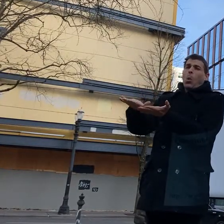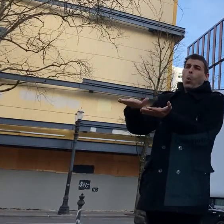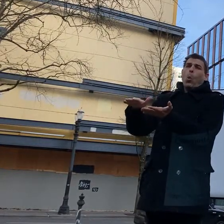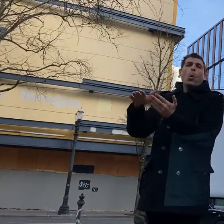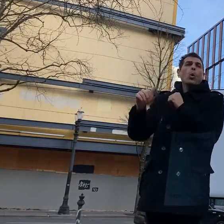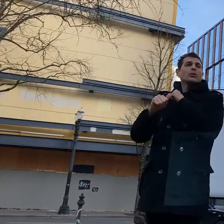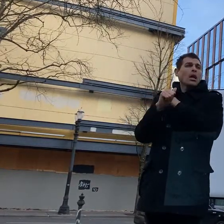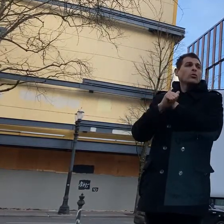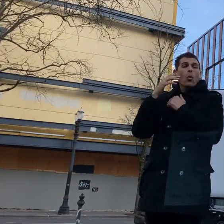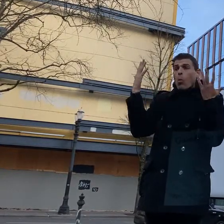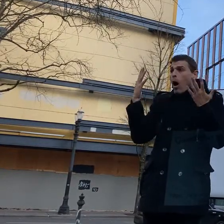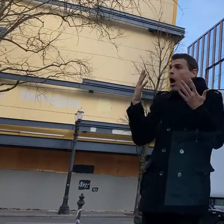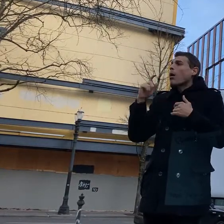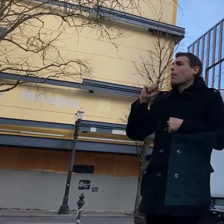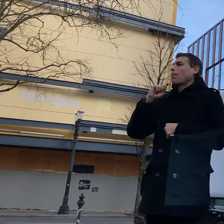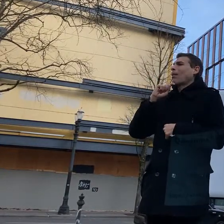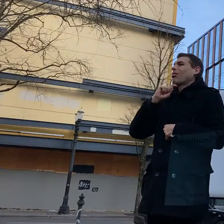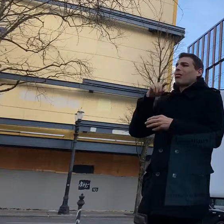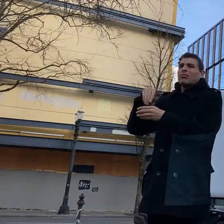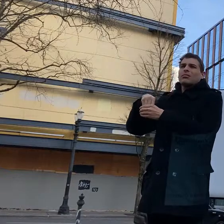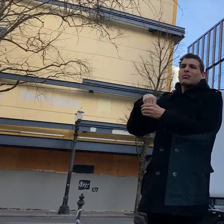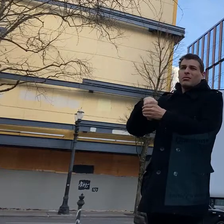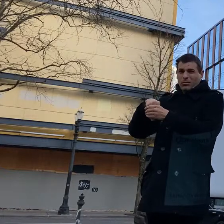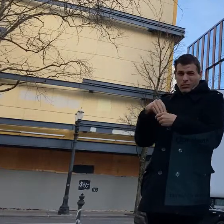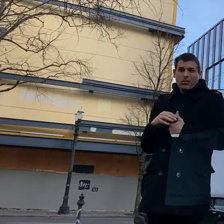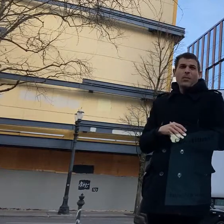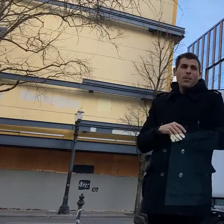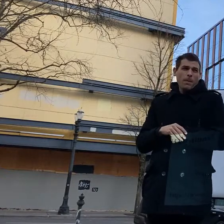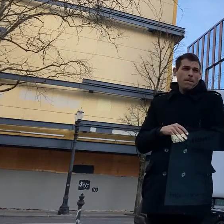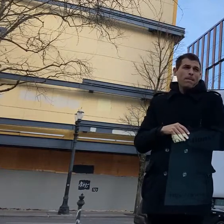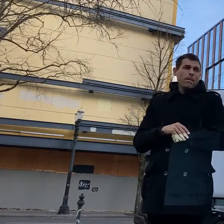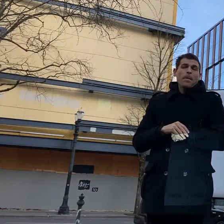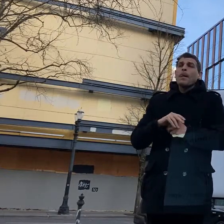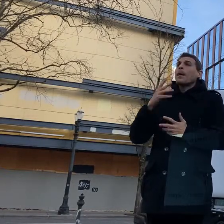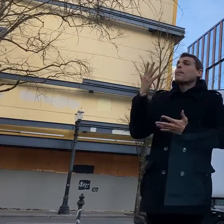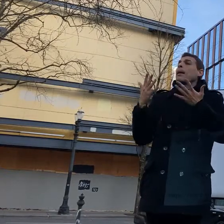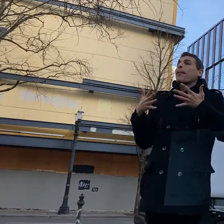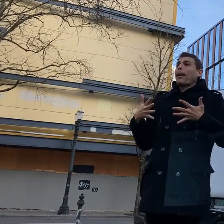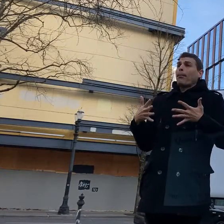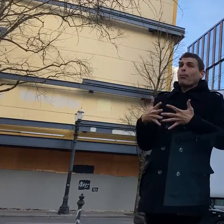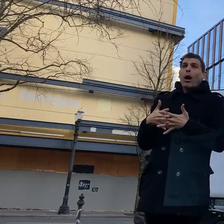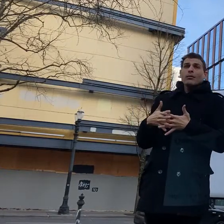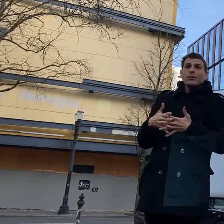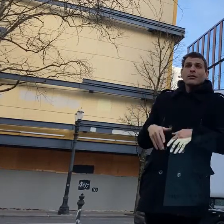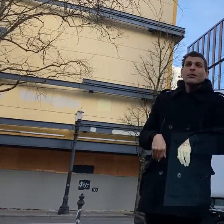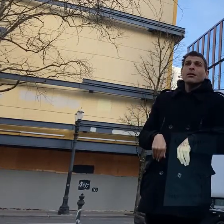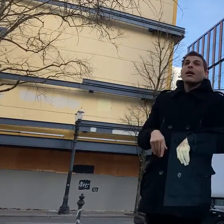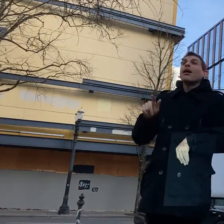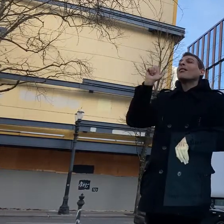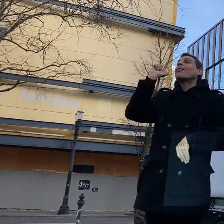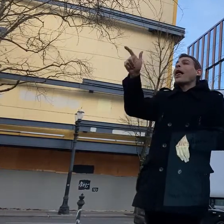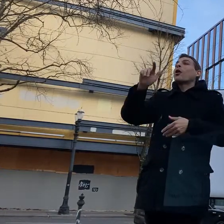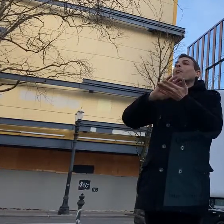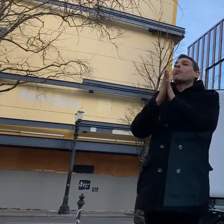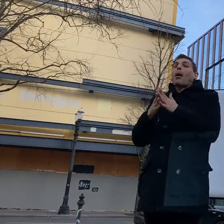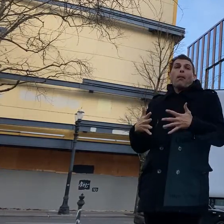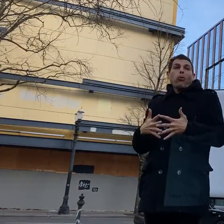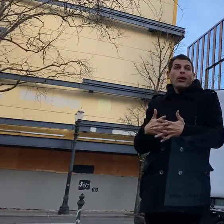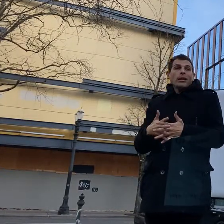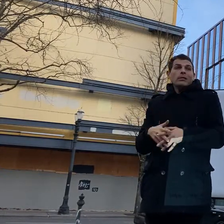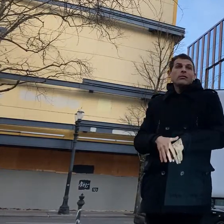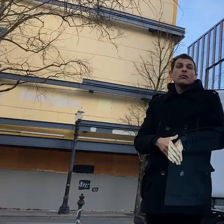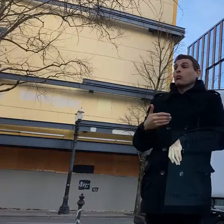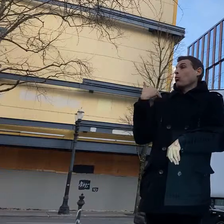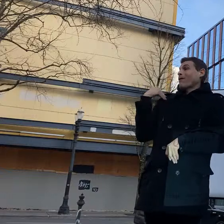surfaces or mitigate the effects of cs or hc on for instance houses and furniture totally